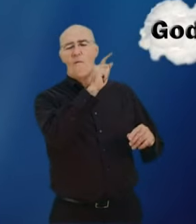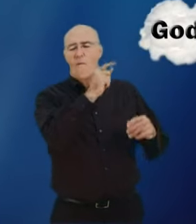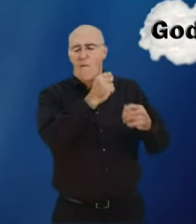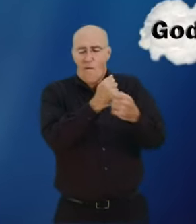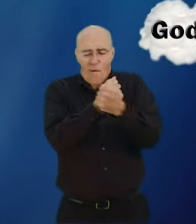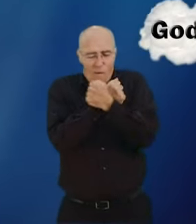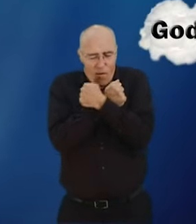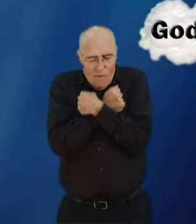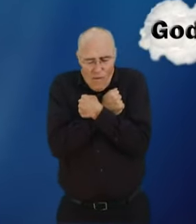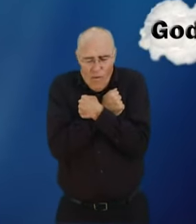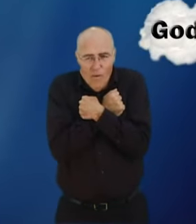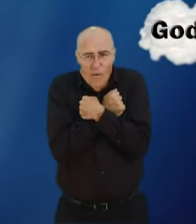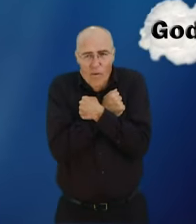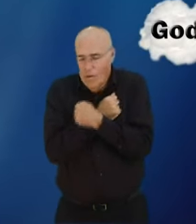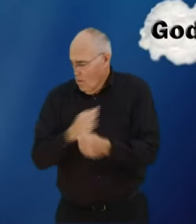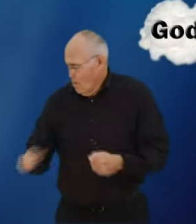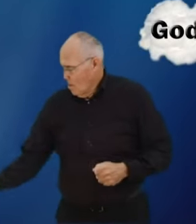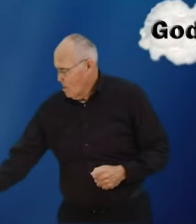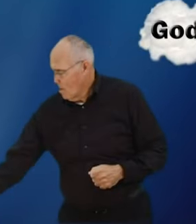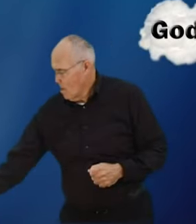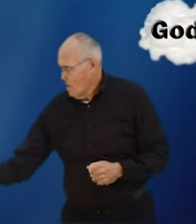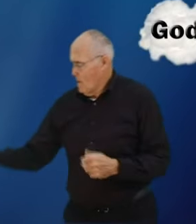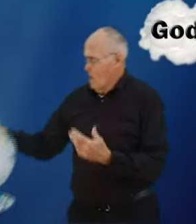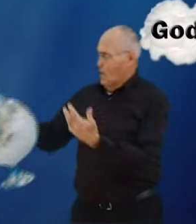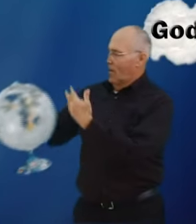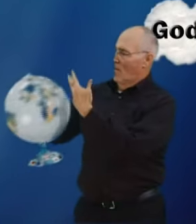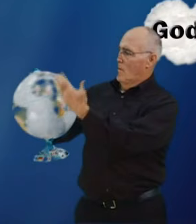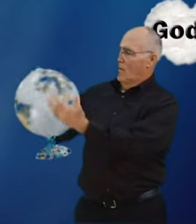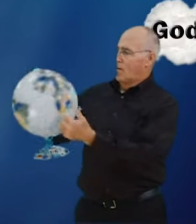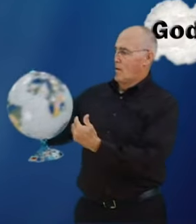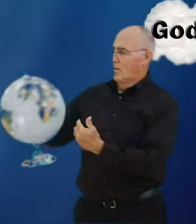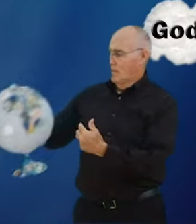God God so loved the world